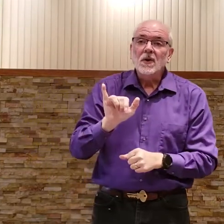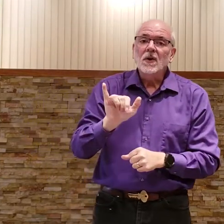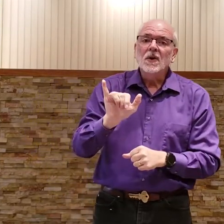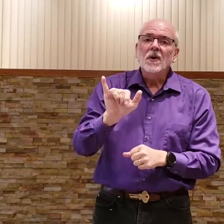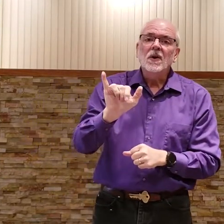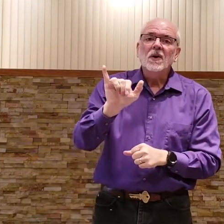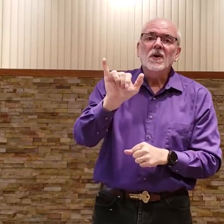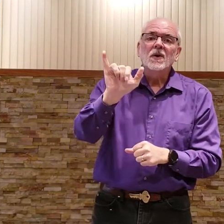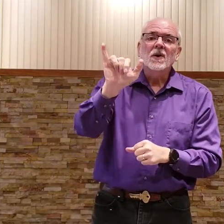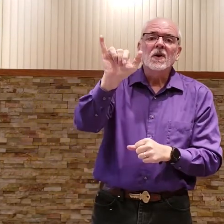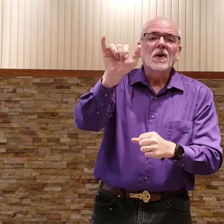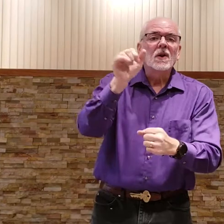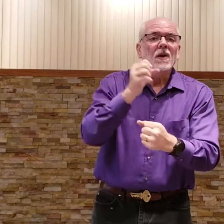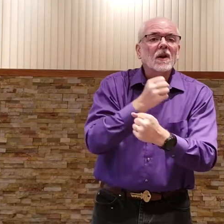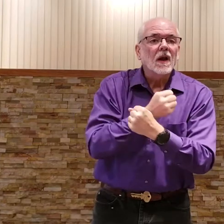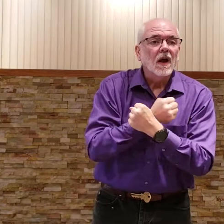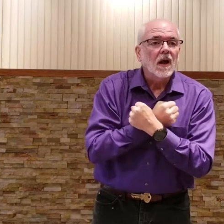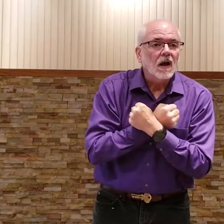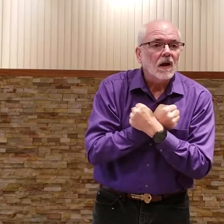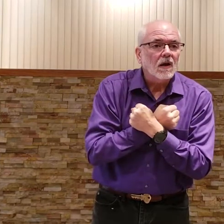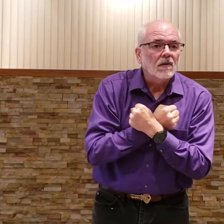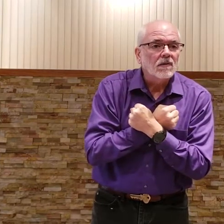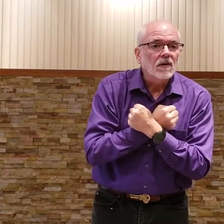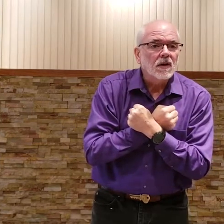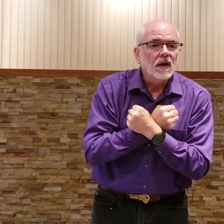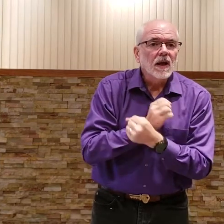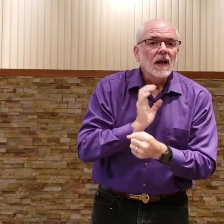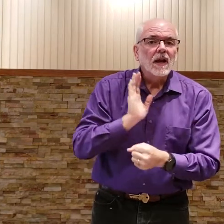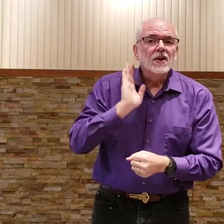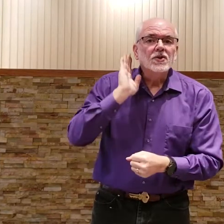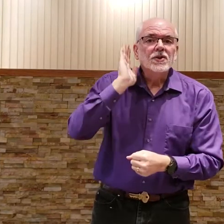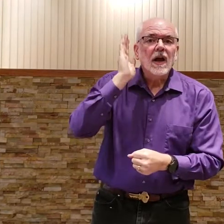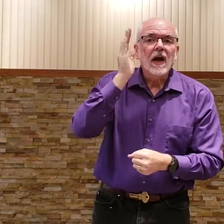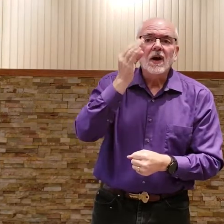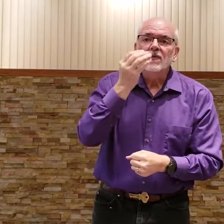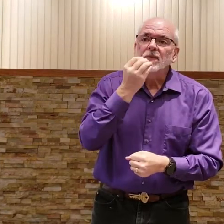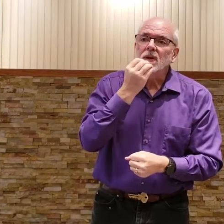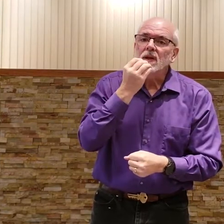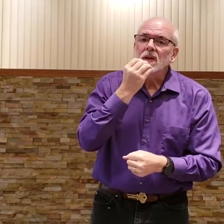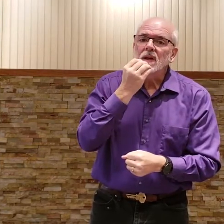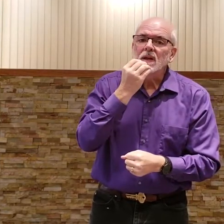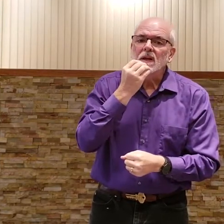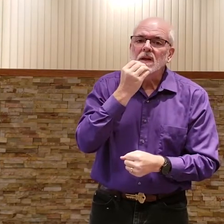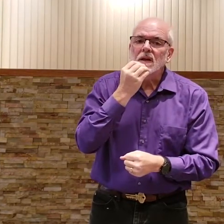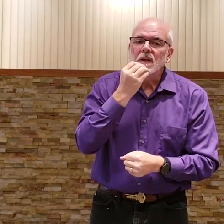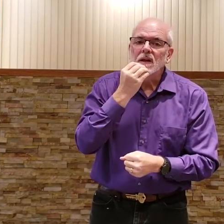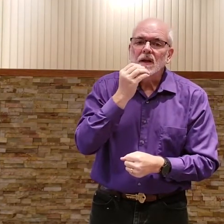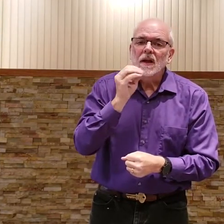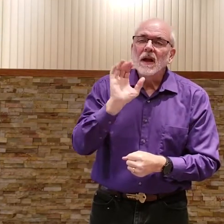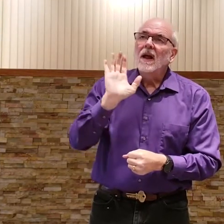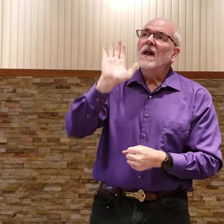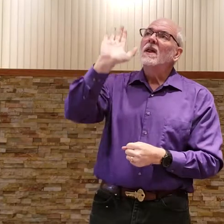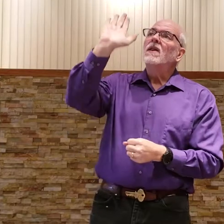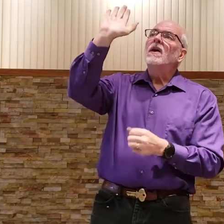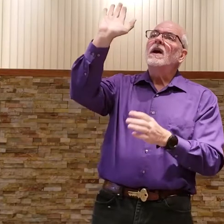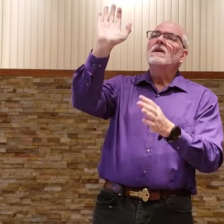Eternal love shall feed their